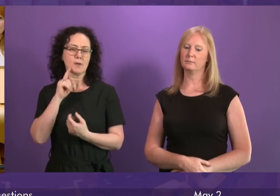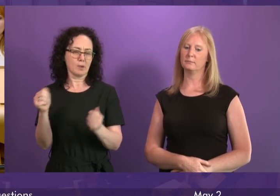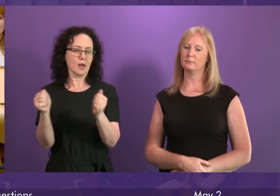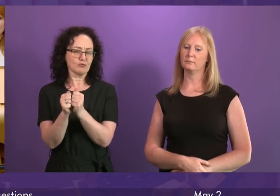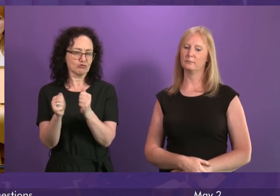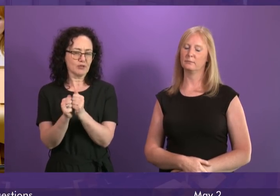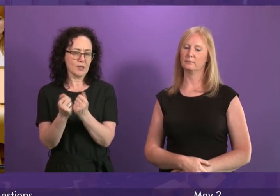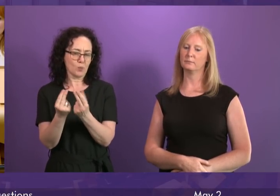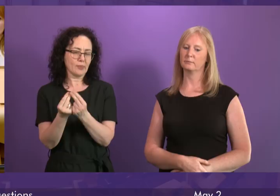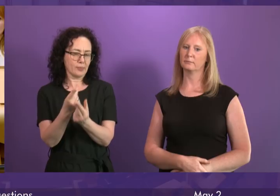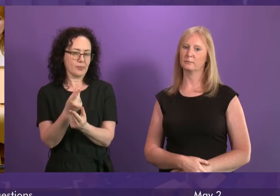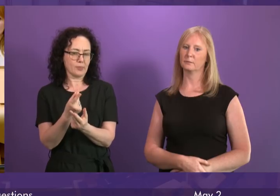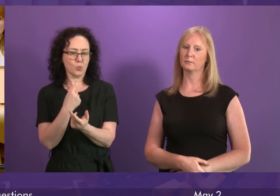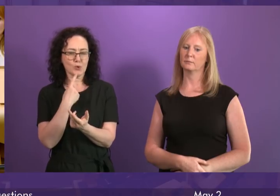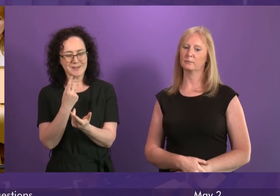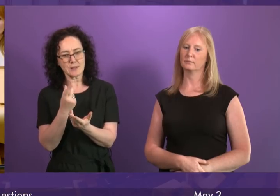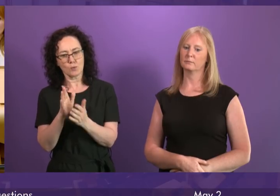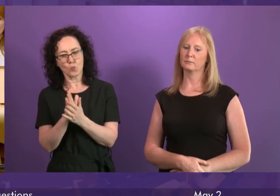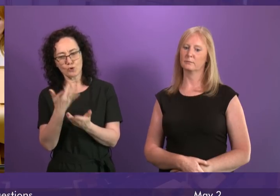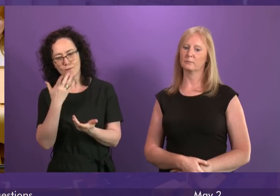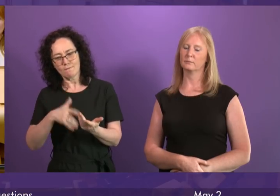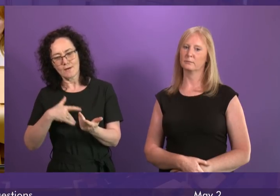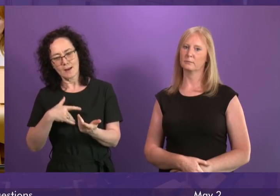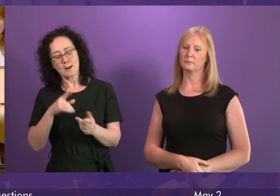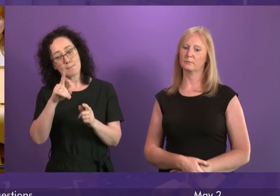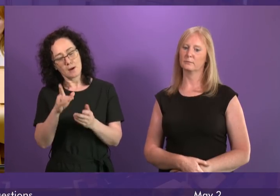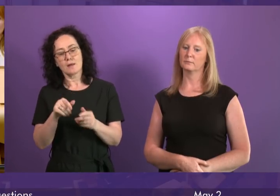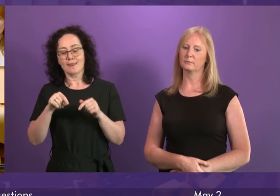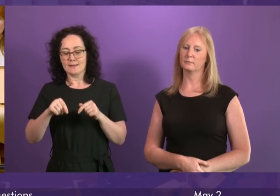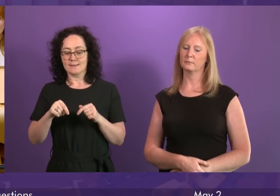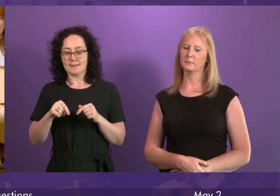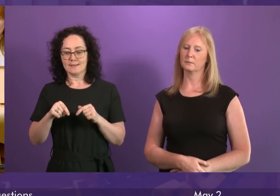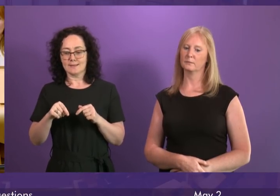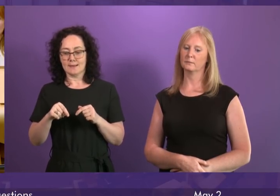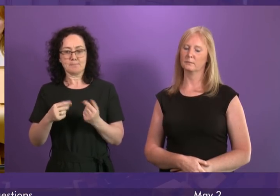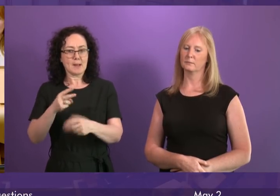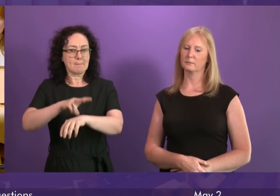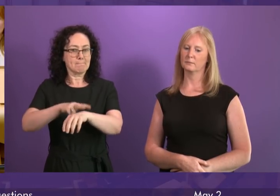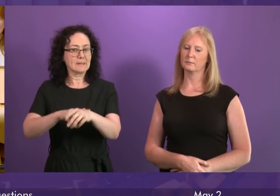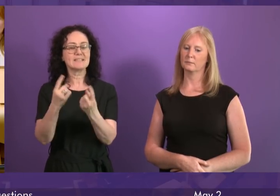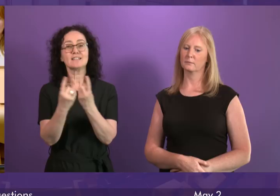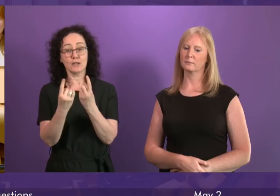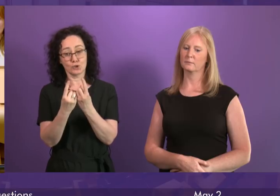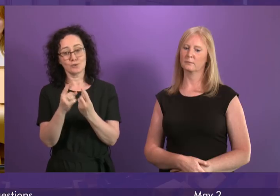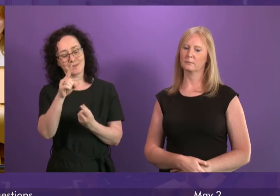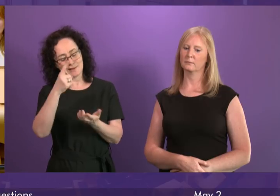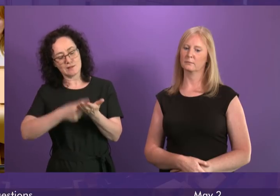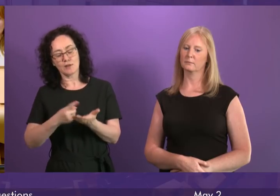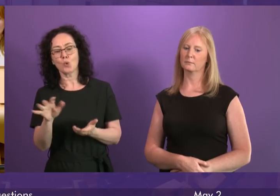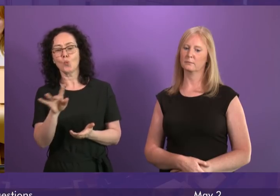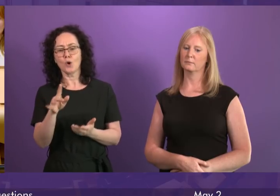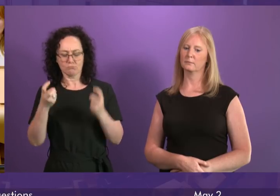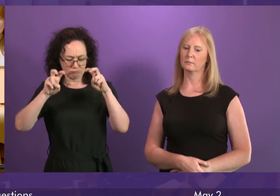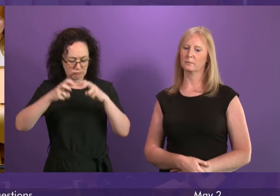with the sentiments that Keith Brown has just articulated there. Obviously it is a matter for the police to determine what criminal investigations they take forward.